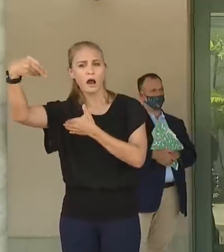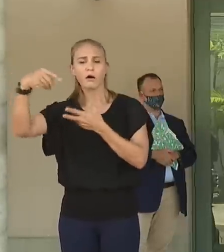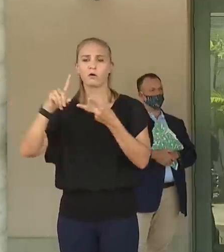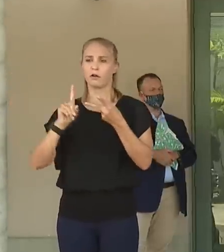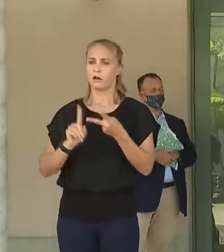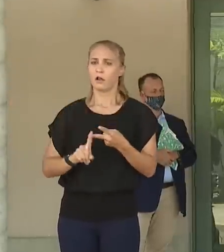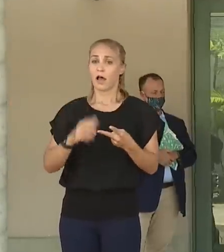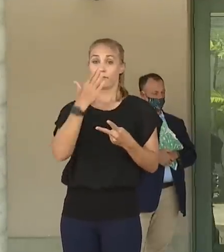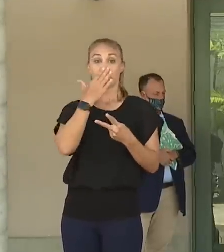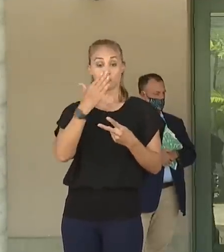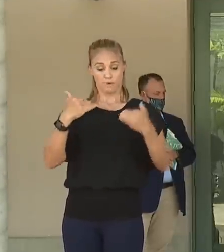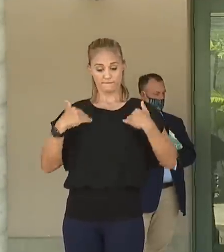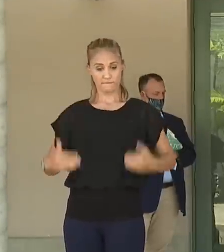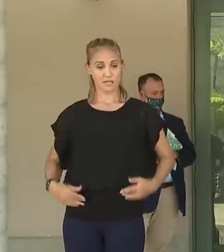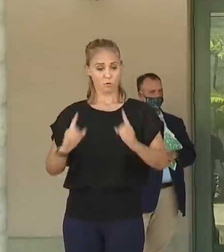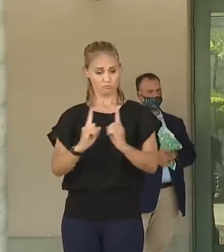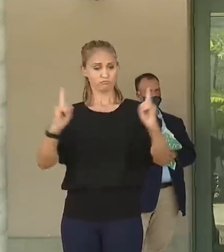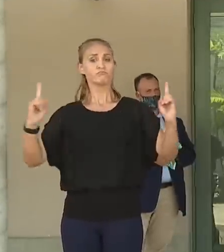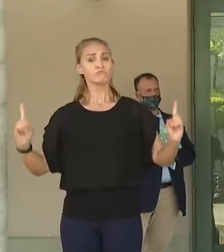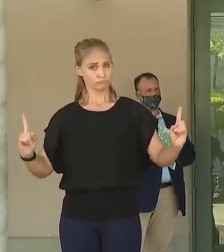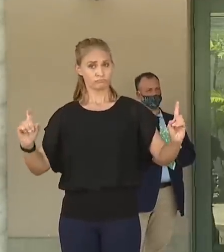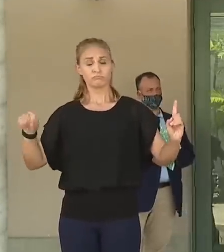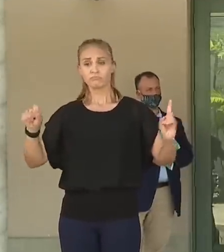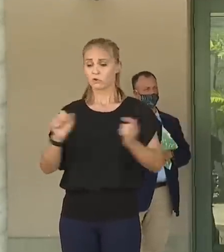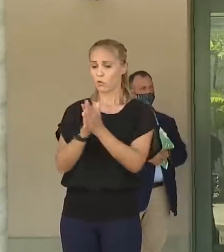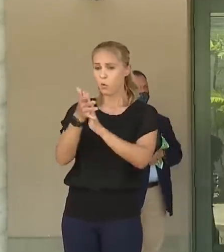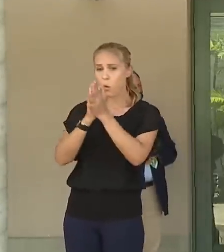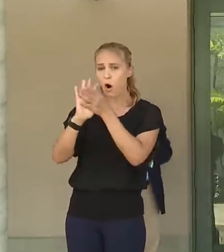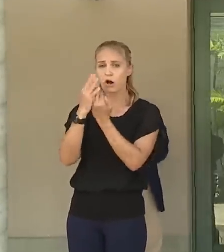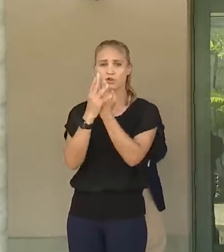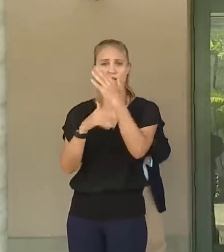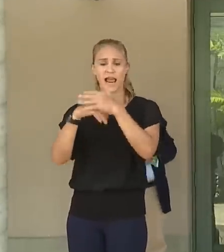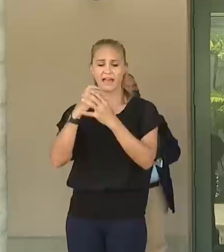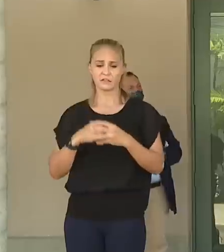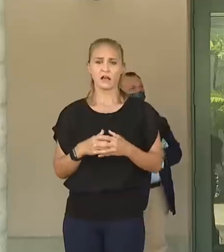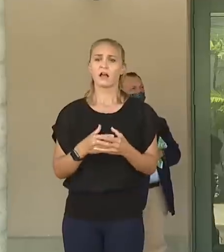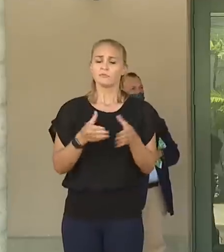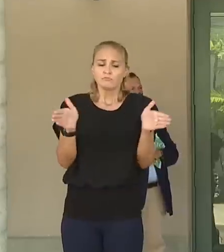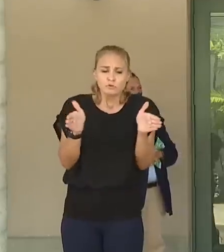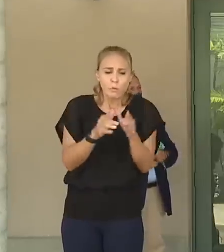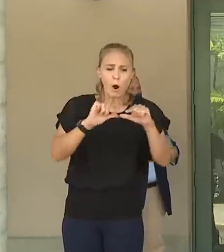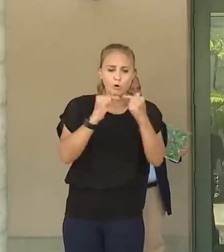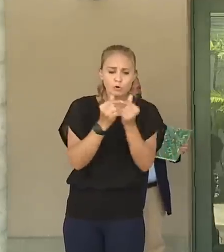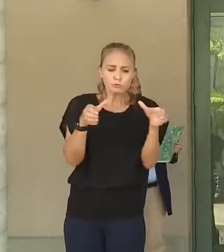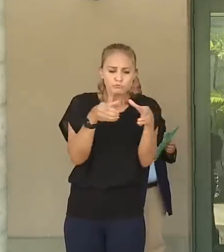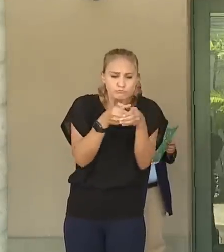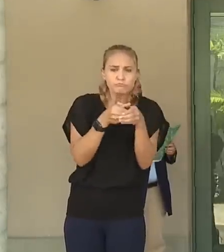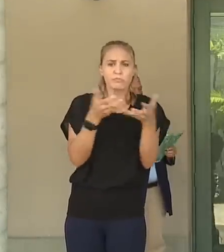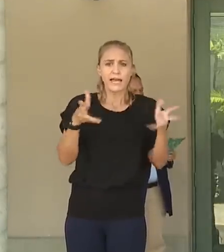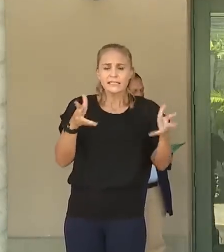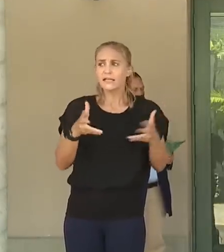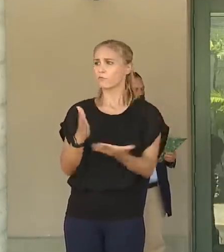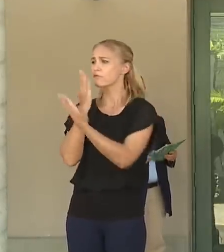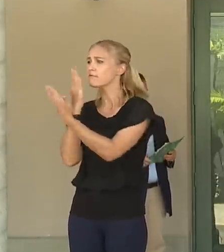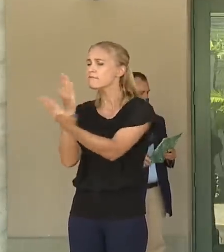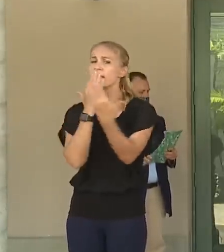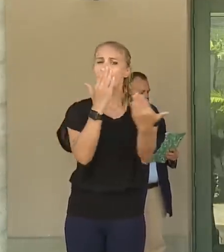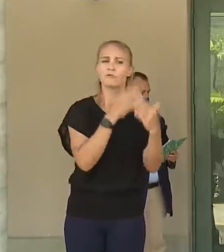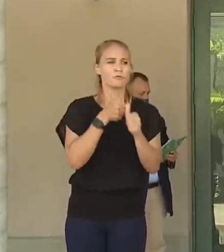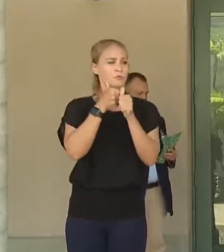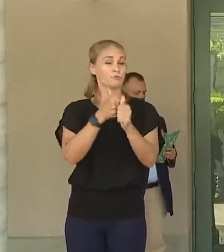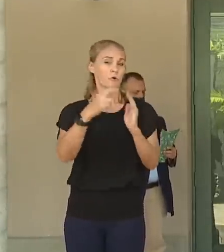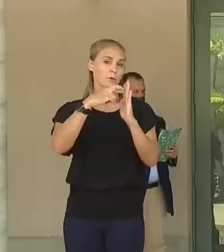practicing good physical distancing, washing their hands, not gathering in large groups. And I want to thank them for doing so.